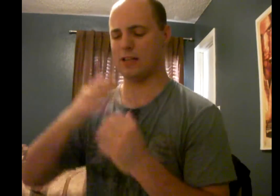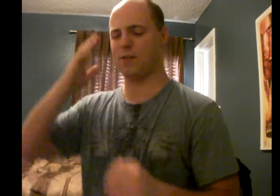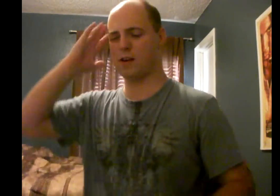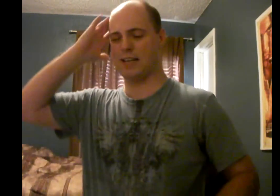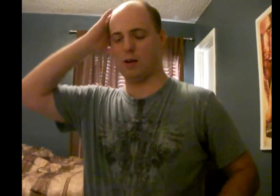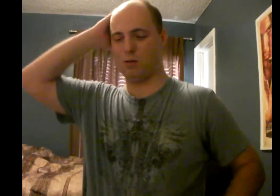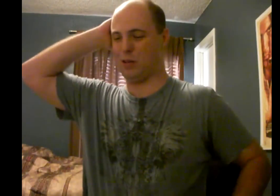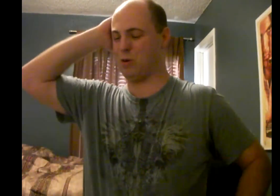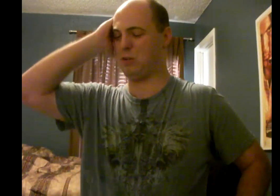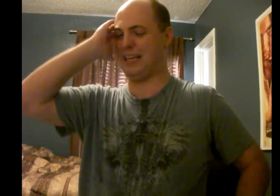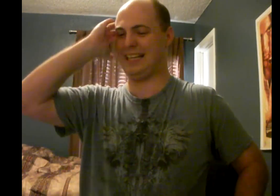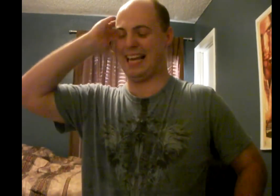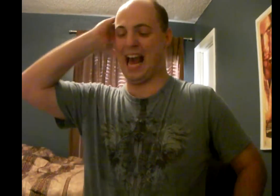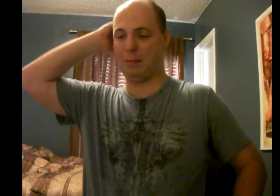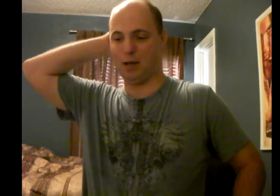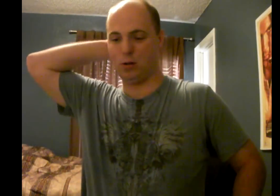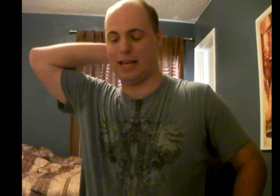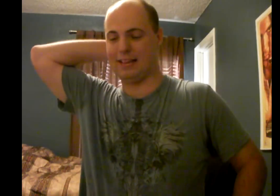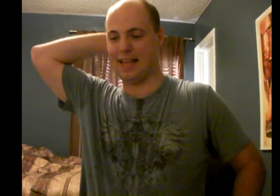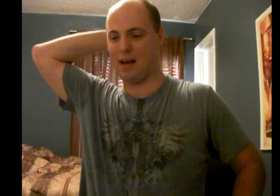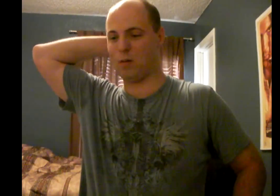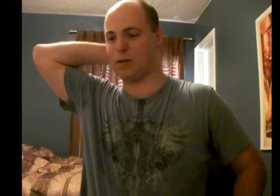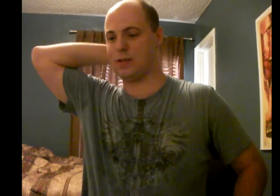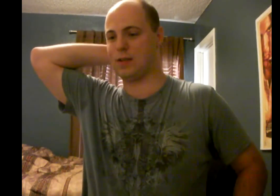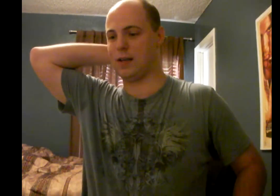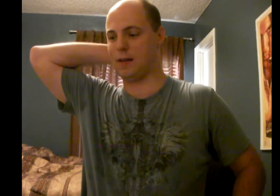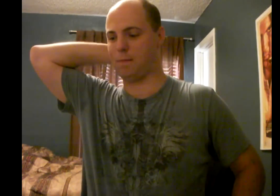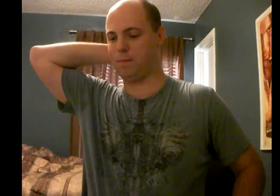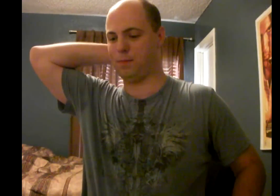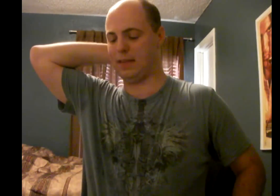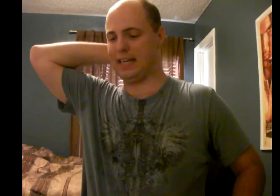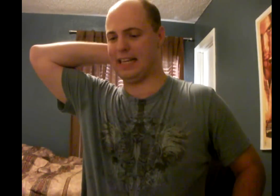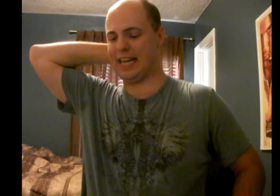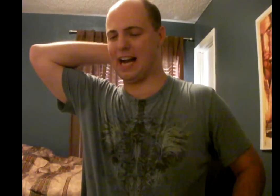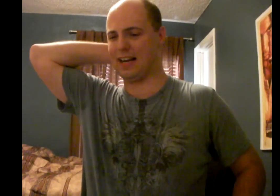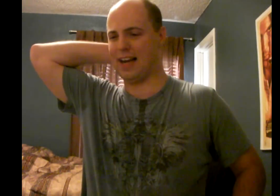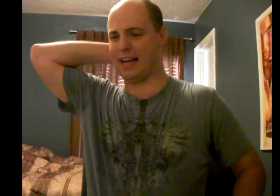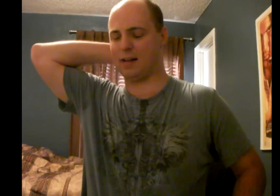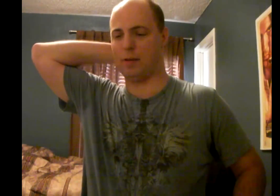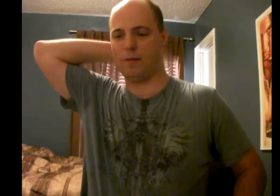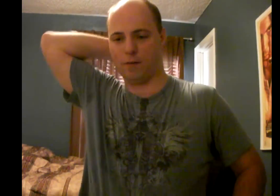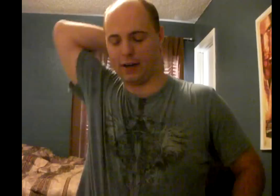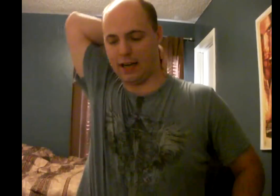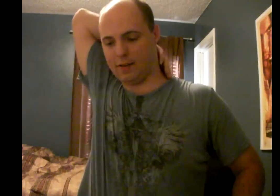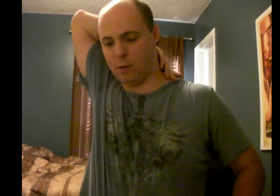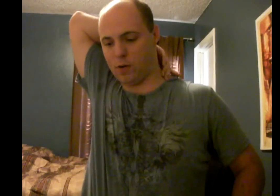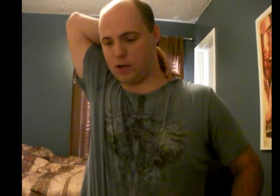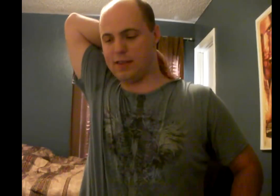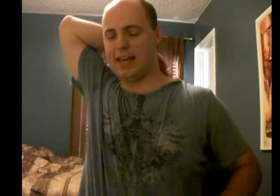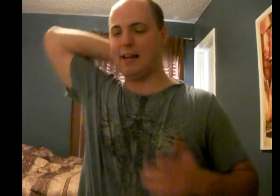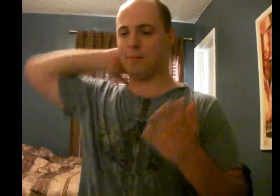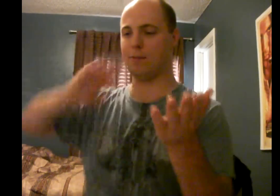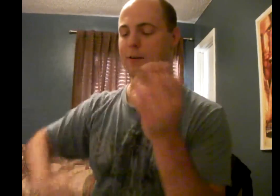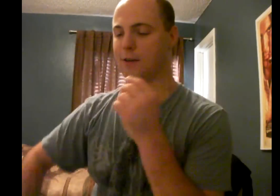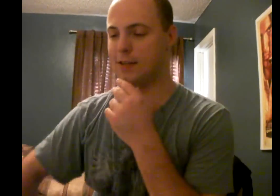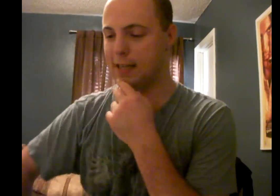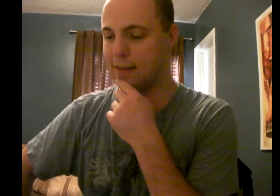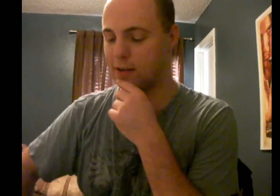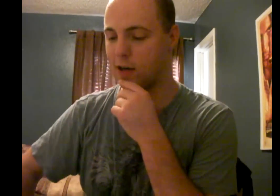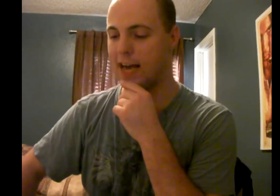As far as I know, the only cameo like that was Lady Gaga. I could be forgetting a few others. And they keep referencing the